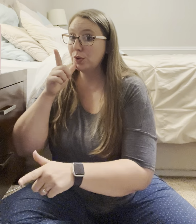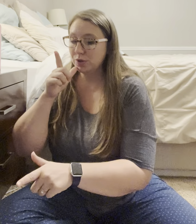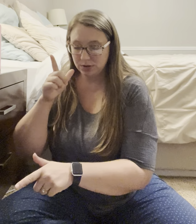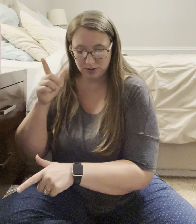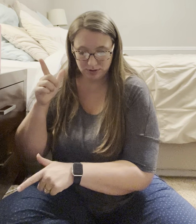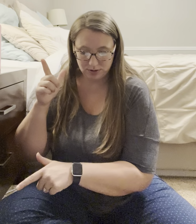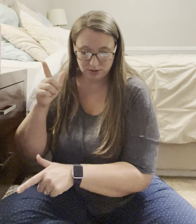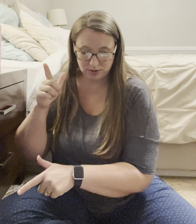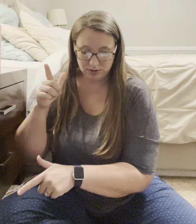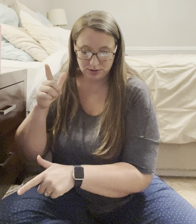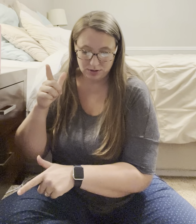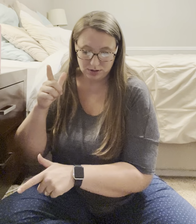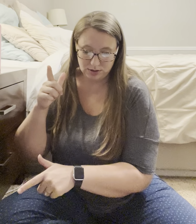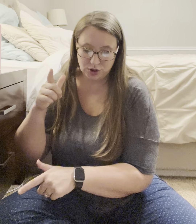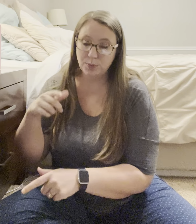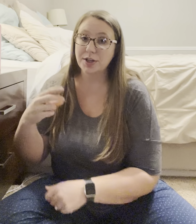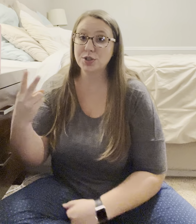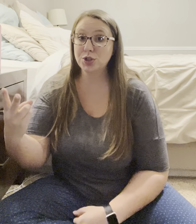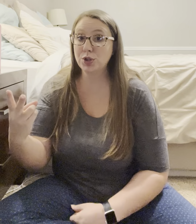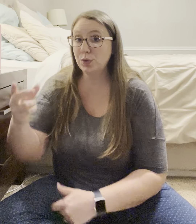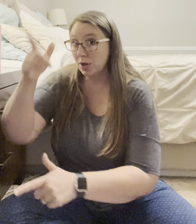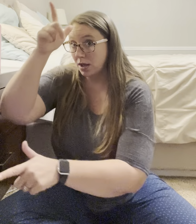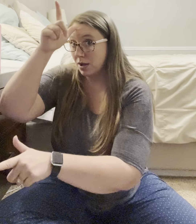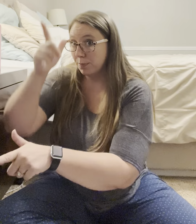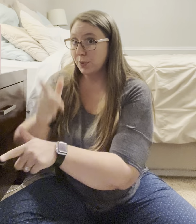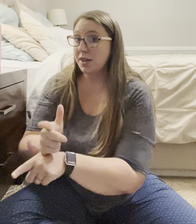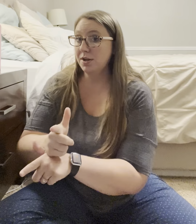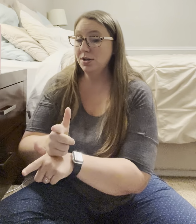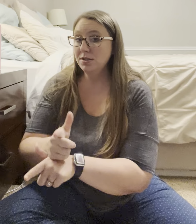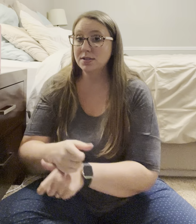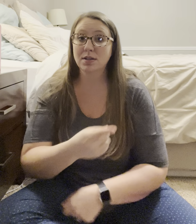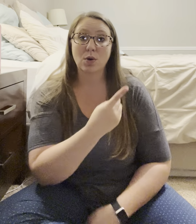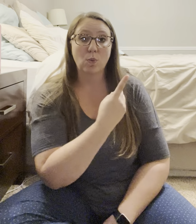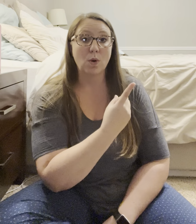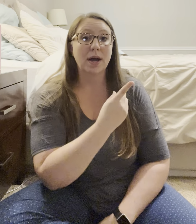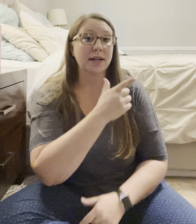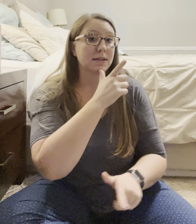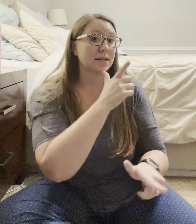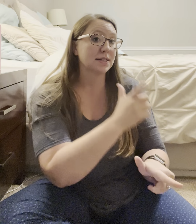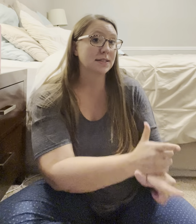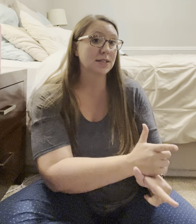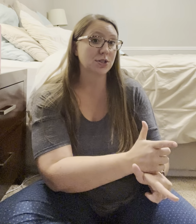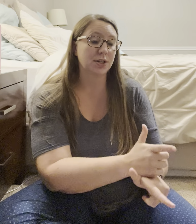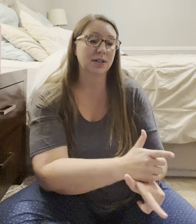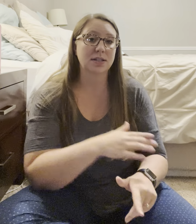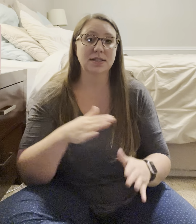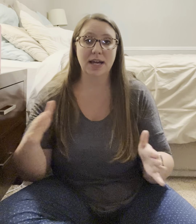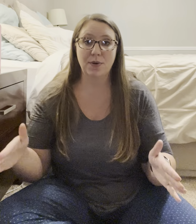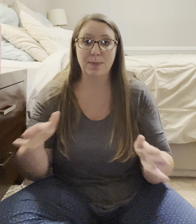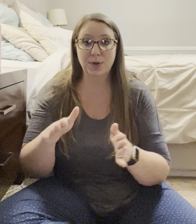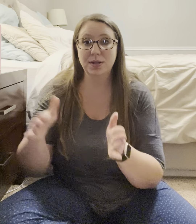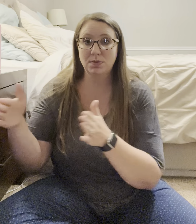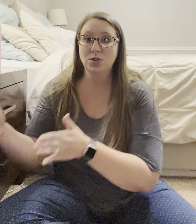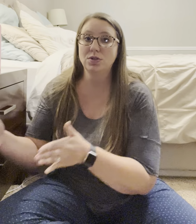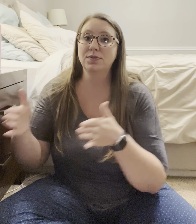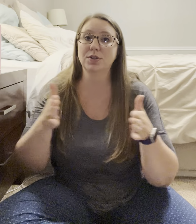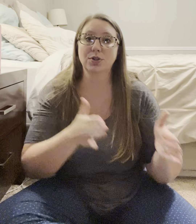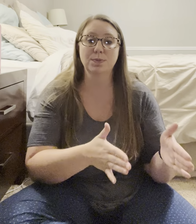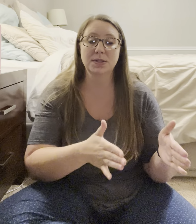two brothers. Two brothers, one sister. See how I put them in two different groups